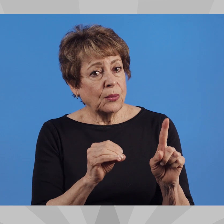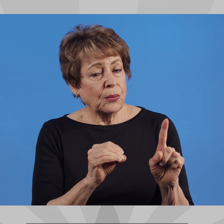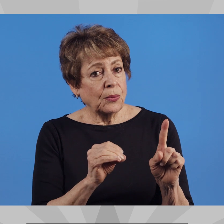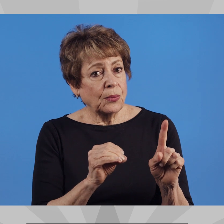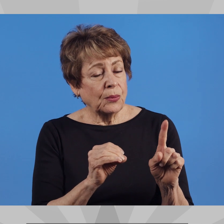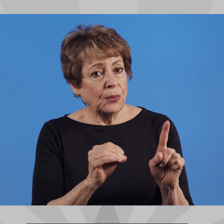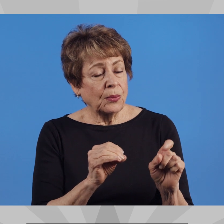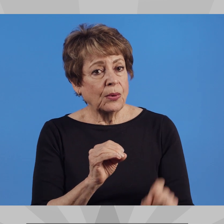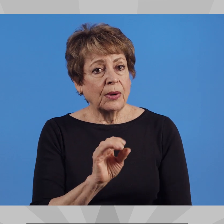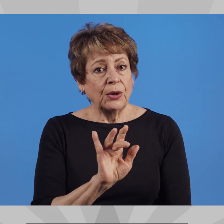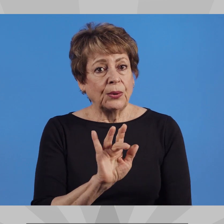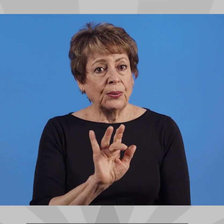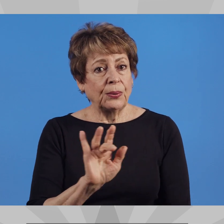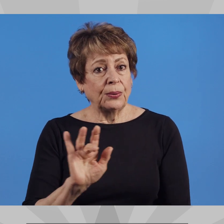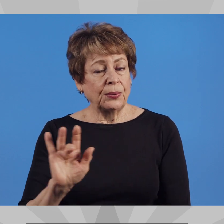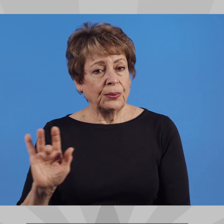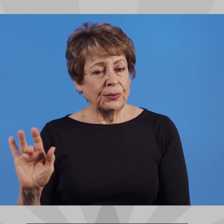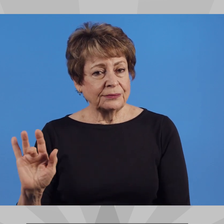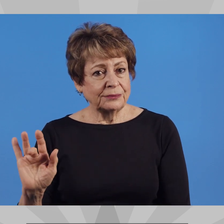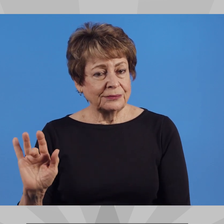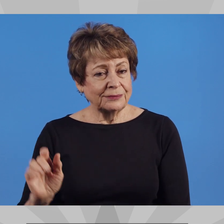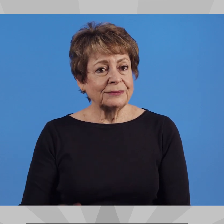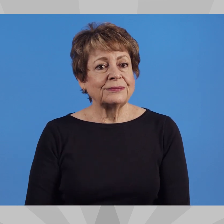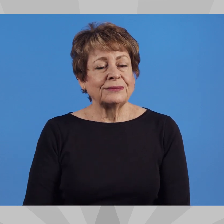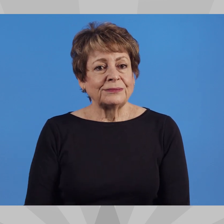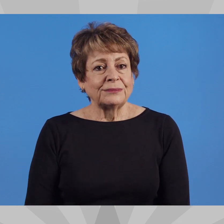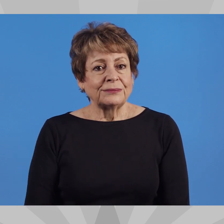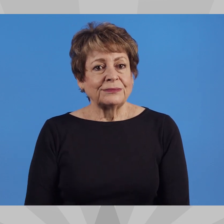Biography None submitted